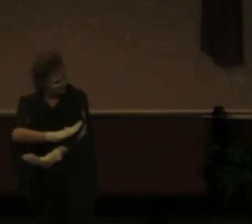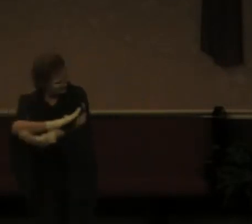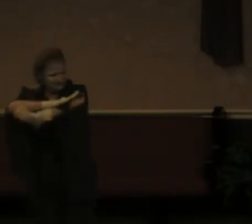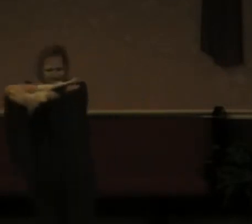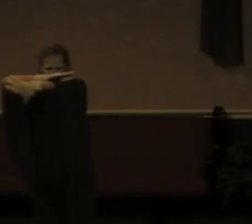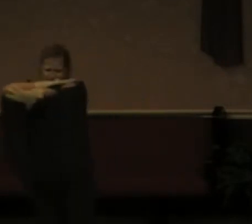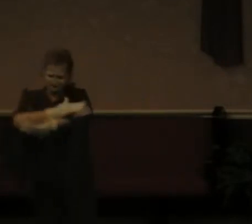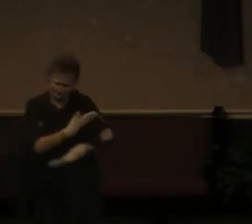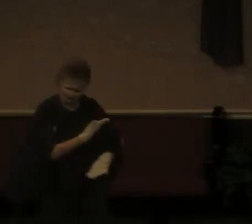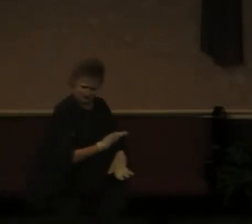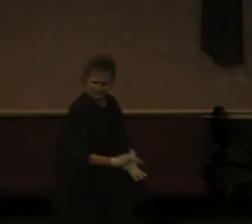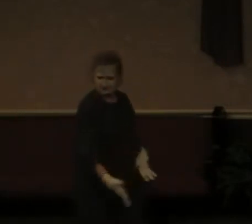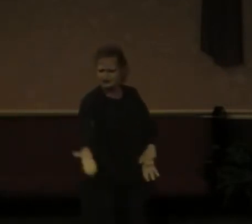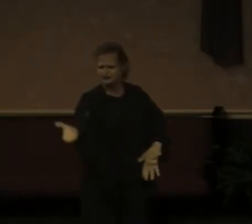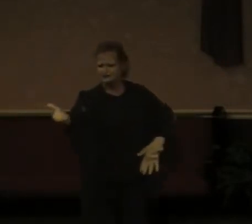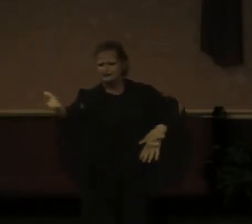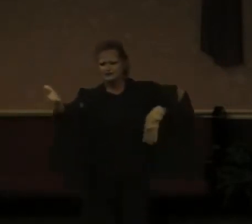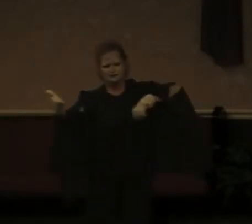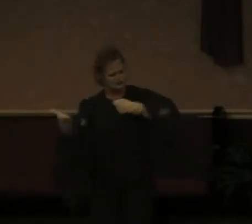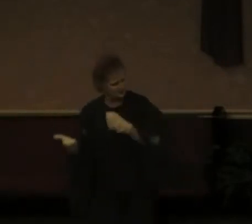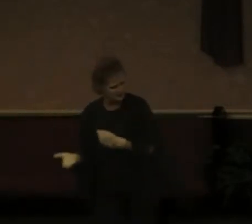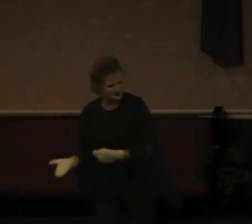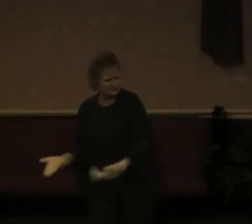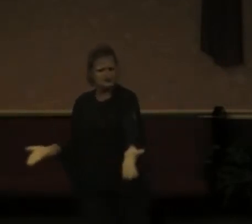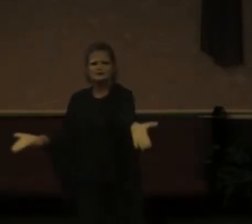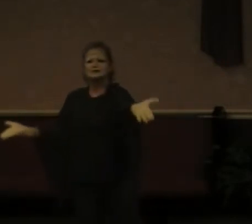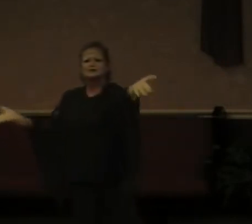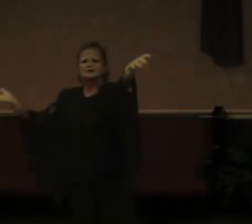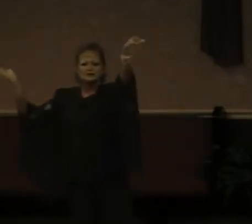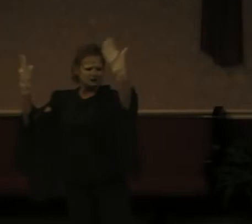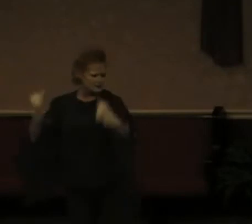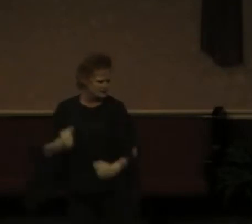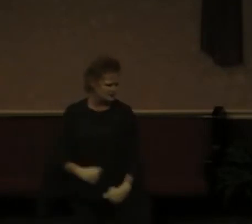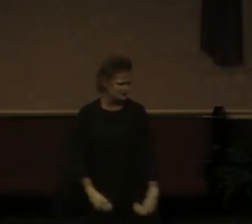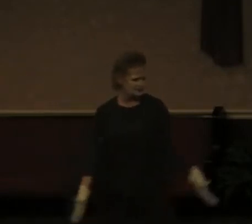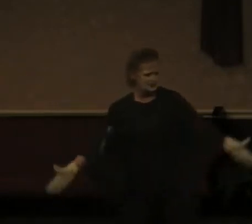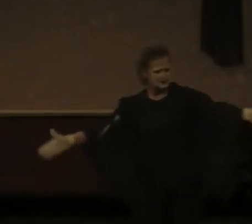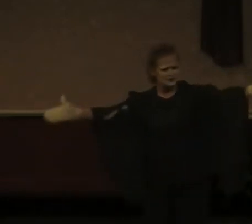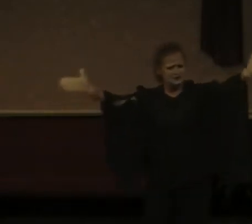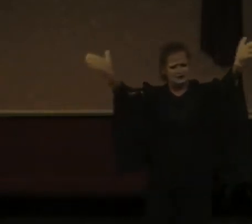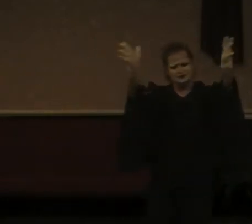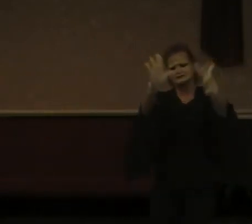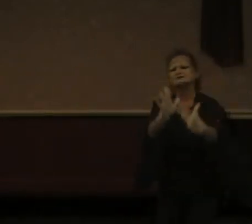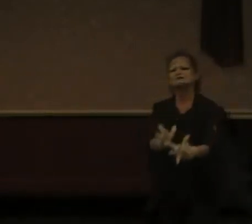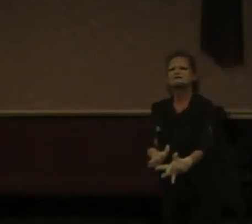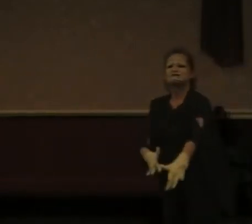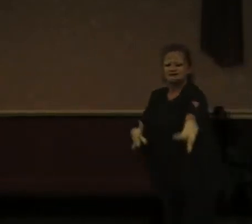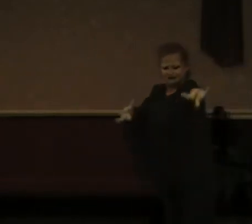the presence of my enemy. For me,